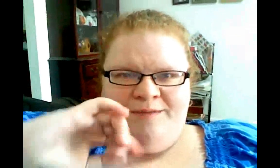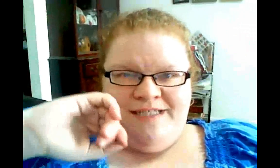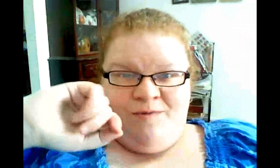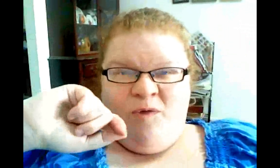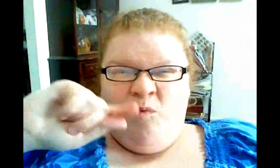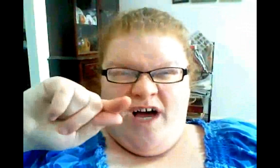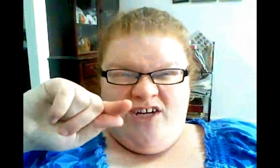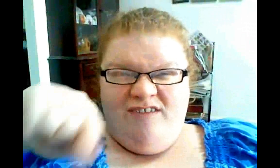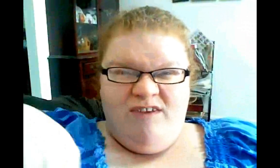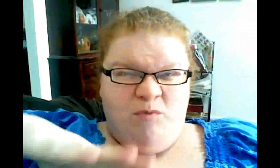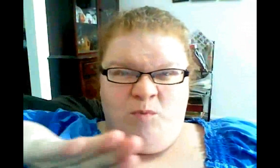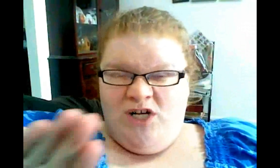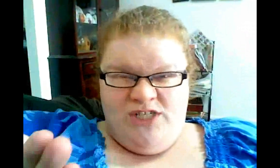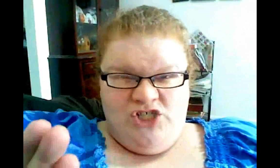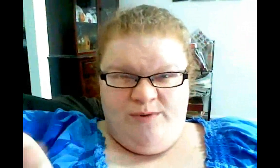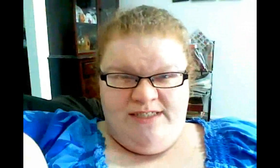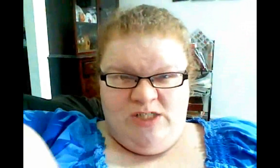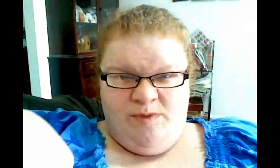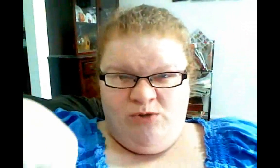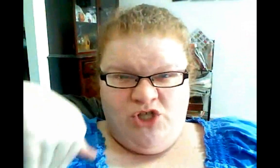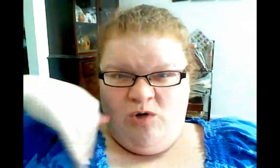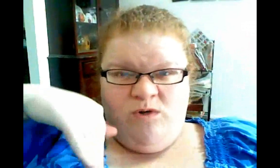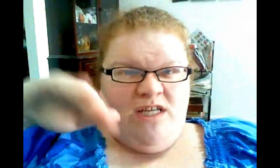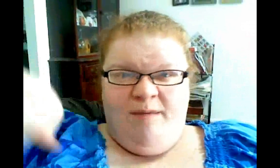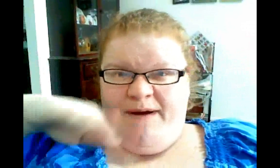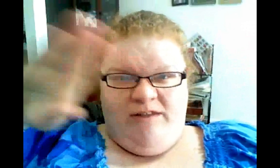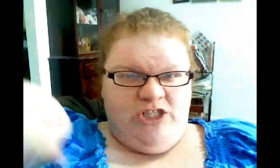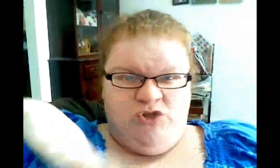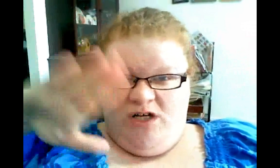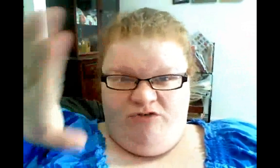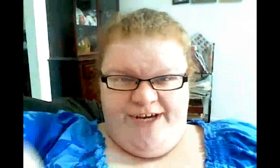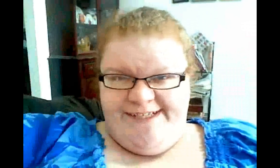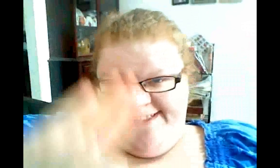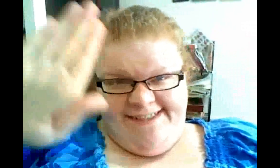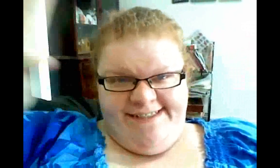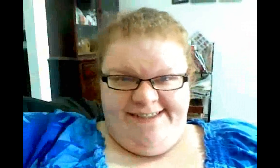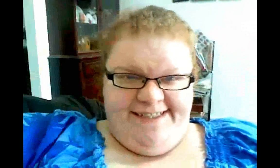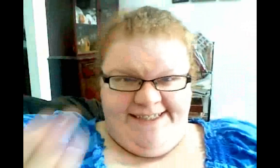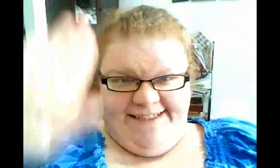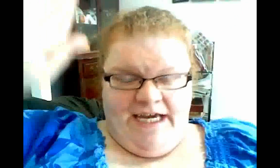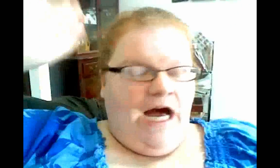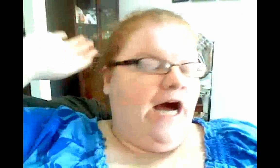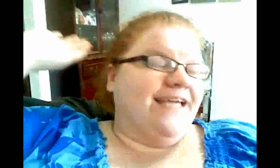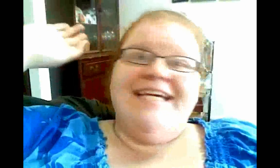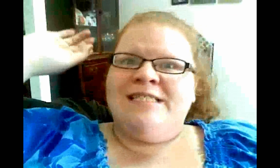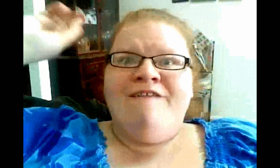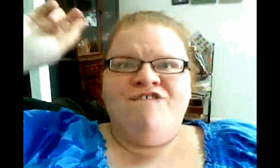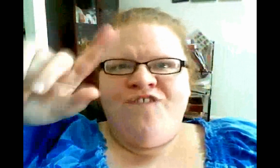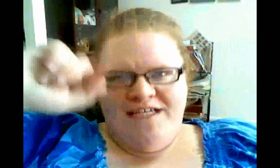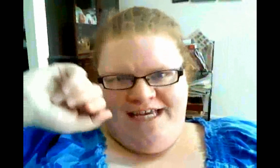obsessed with The Wire. If you haven't watched that show, it's an HBO show about, like, drug rings and illegal. It's fantastic.